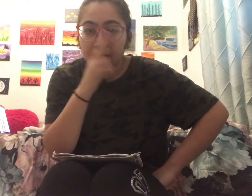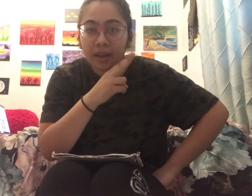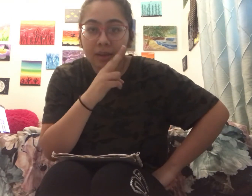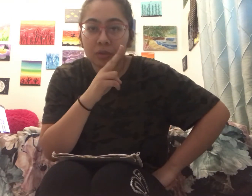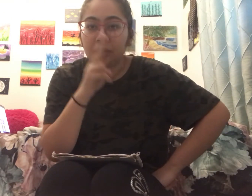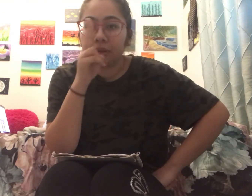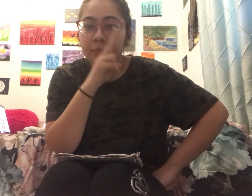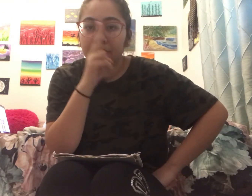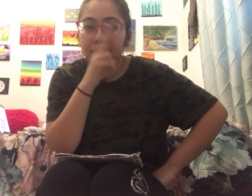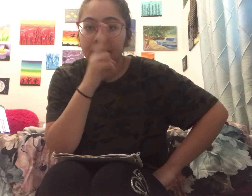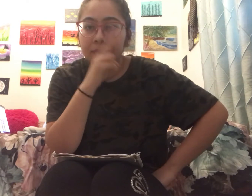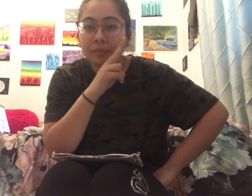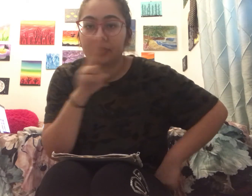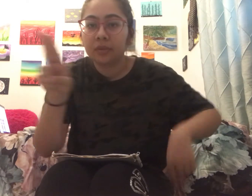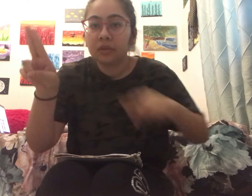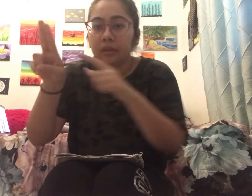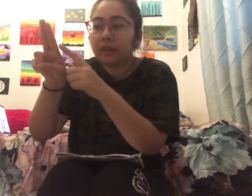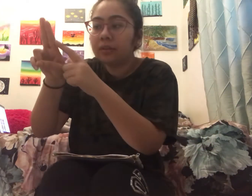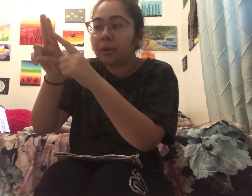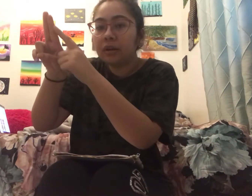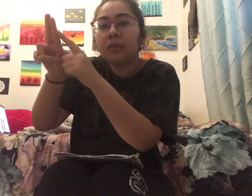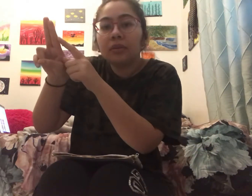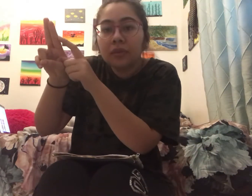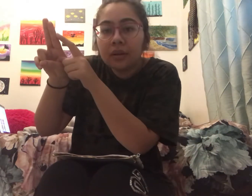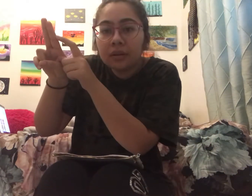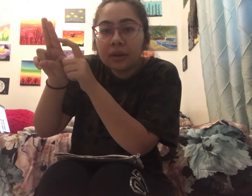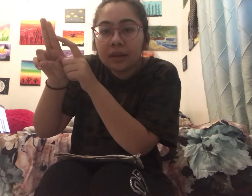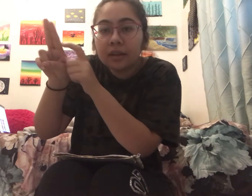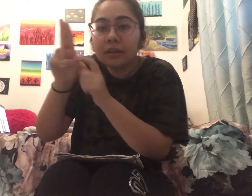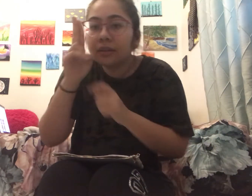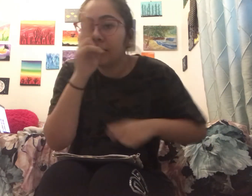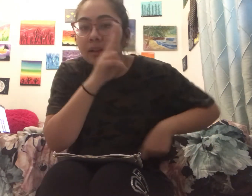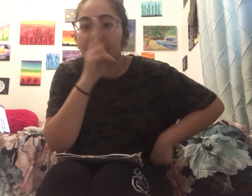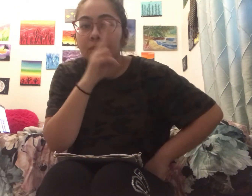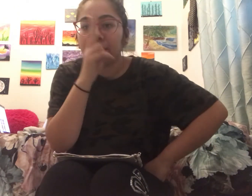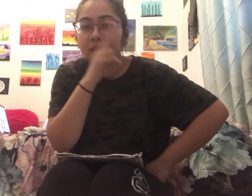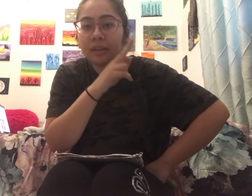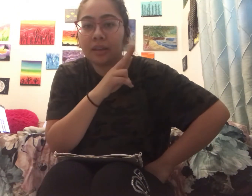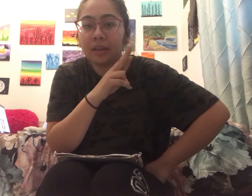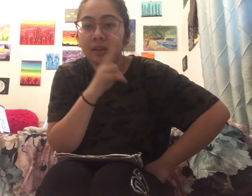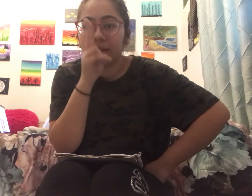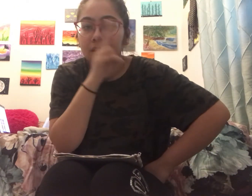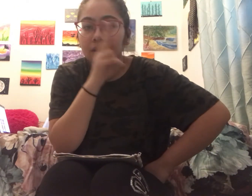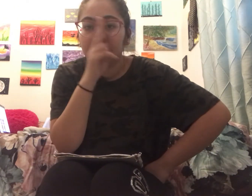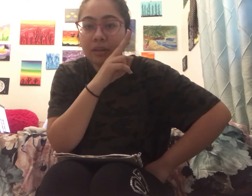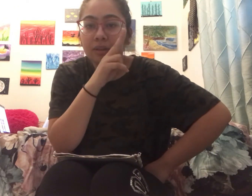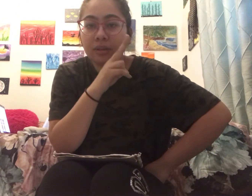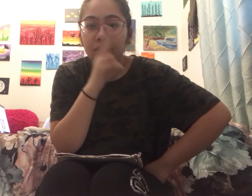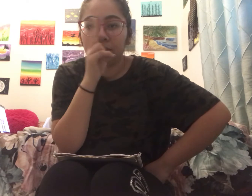hamster this part of your finger right here that's what's gonna hit your nose